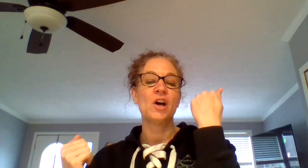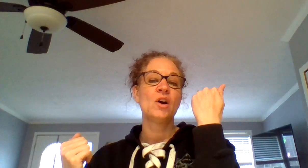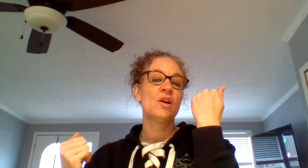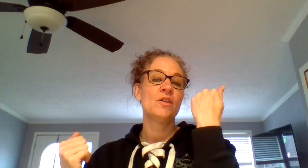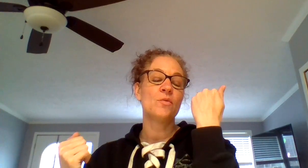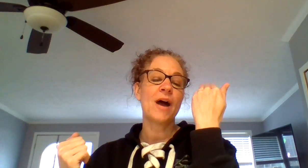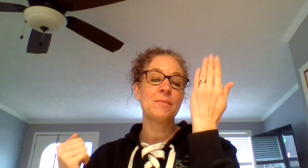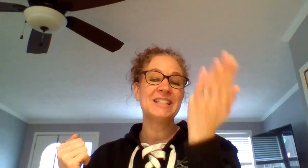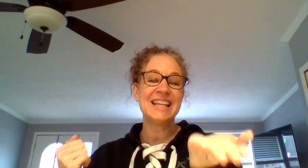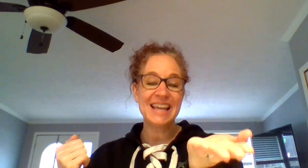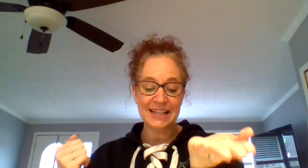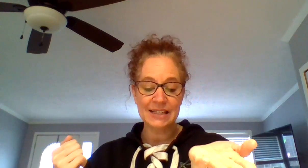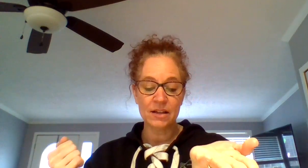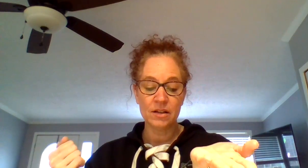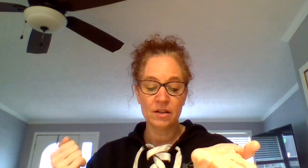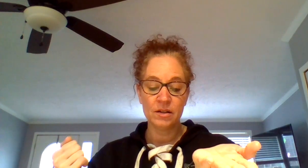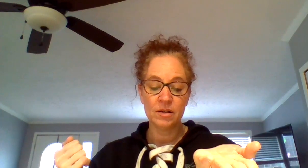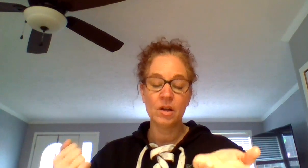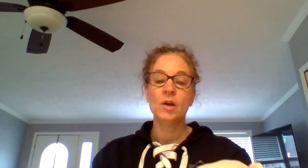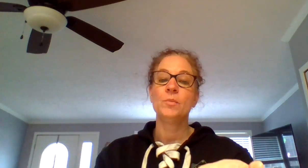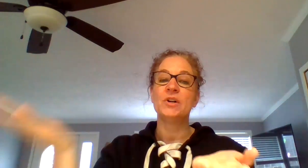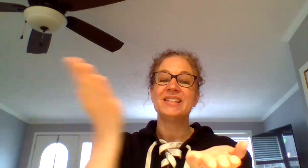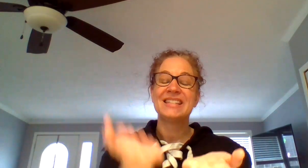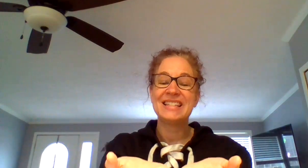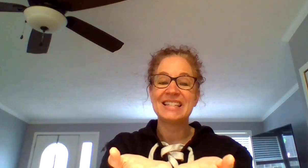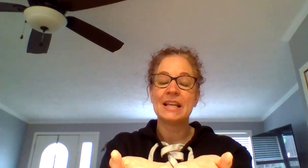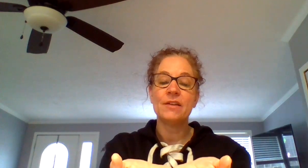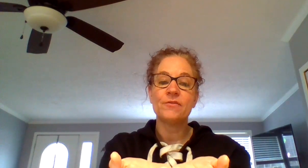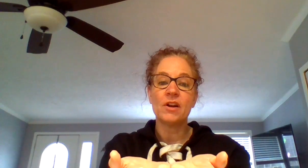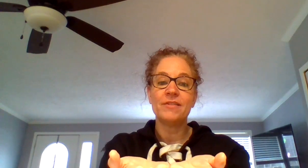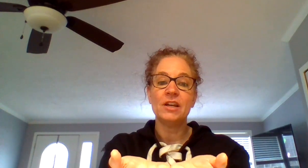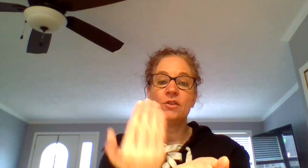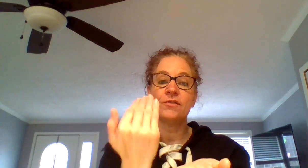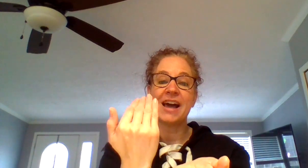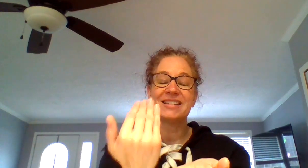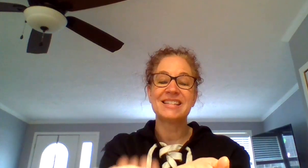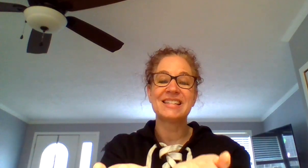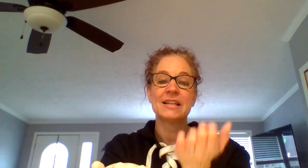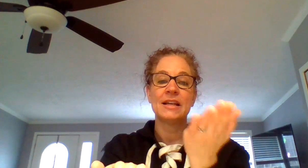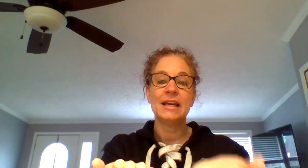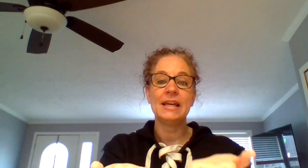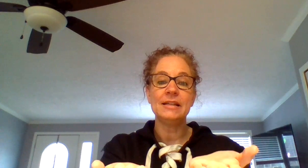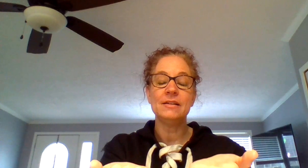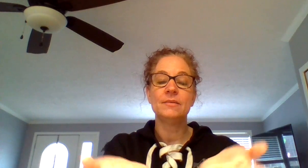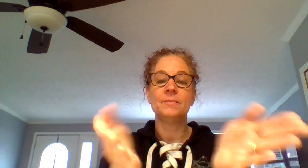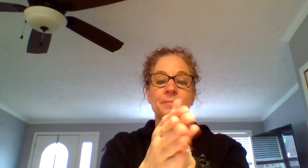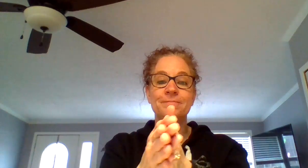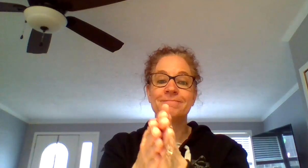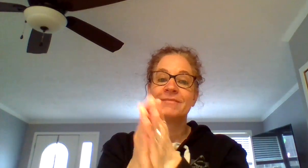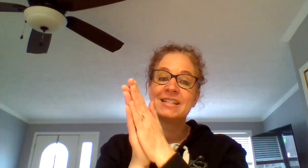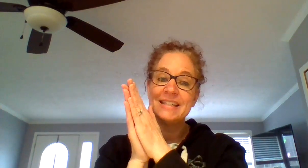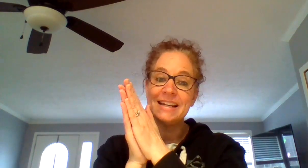the rhyme is it. Put S in front of it. You've got S, it, sit.